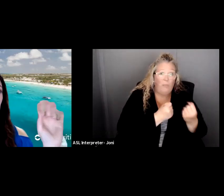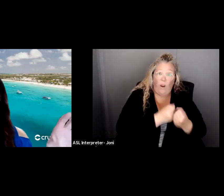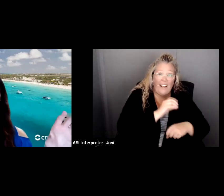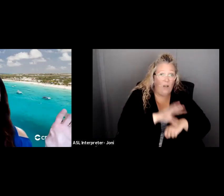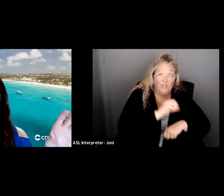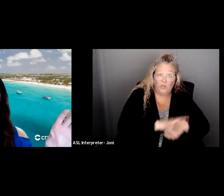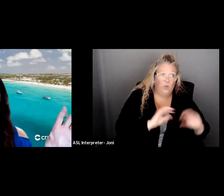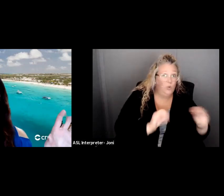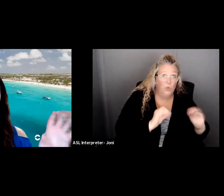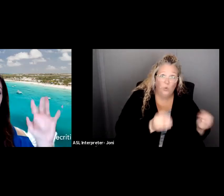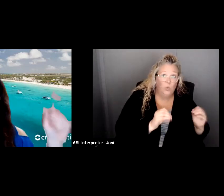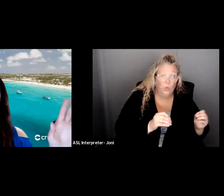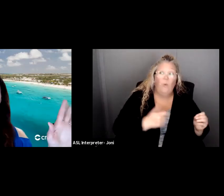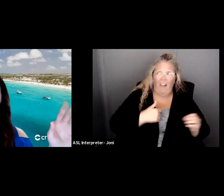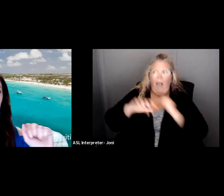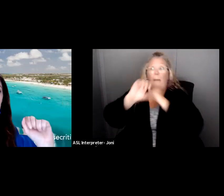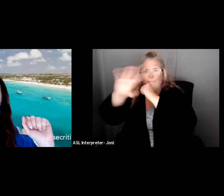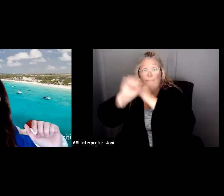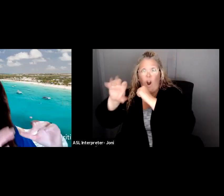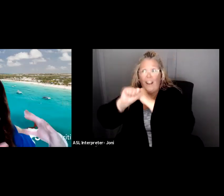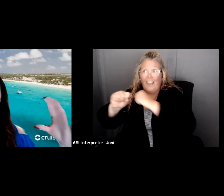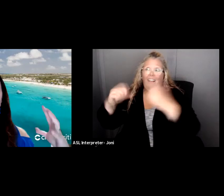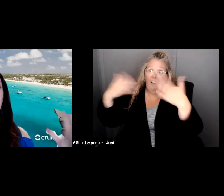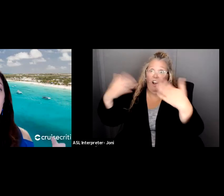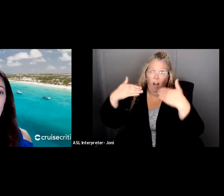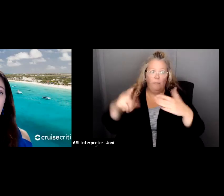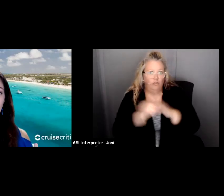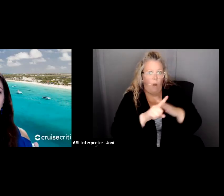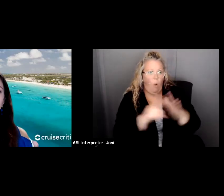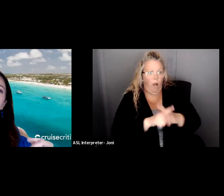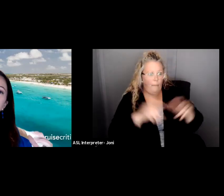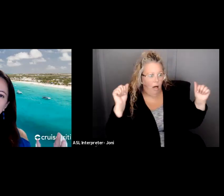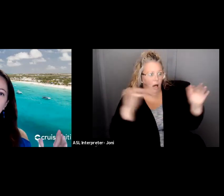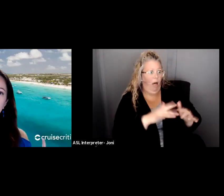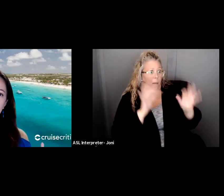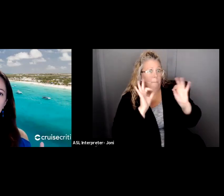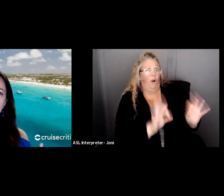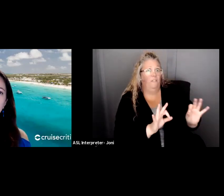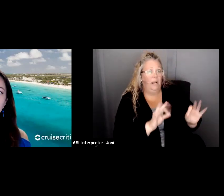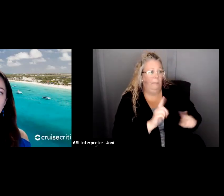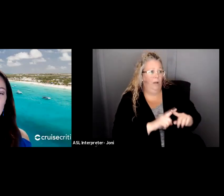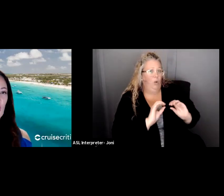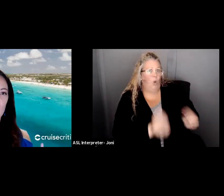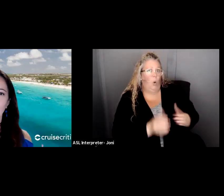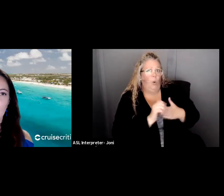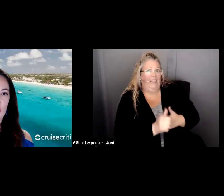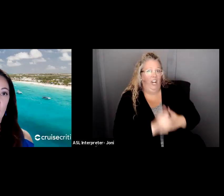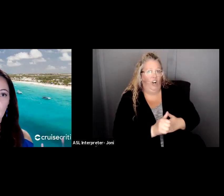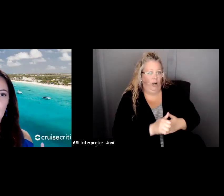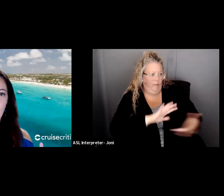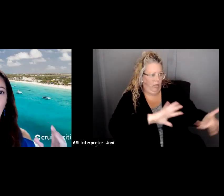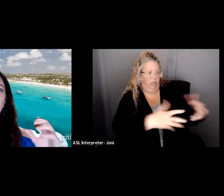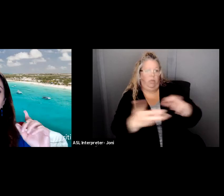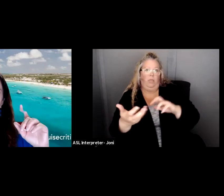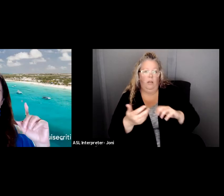And people are coming, but it's sort of mayhem because no one's really leading it. Well, okay. That's a different thing. Then, you know, you don't need to do